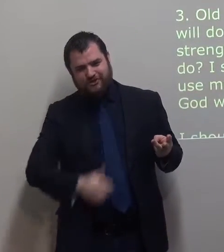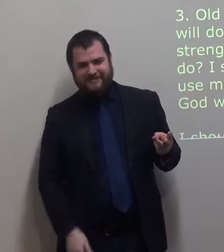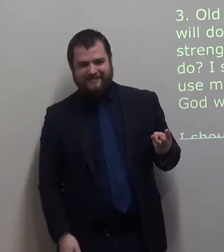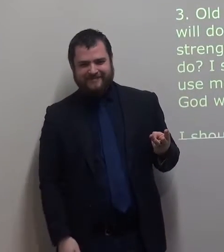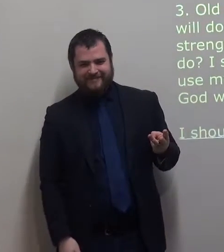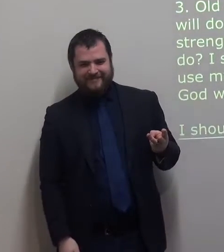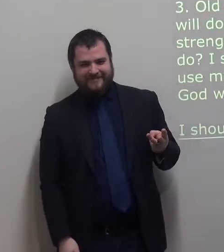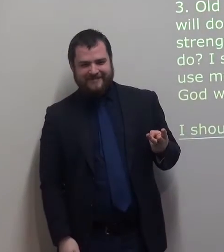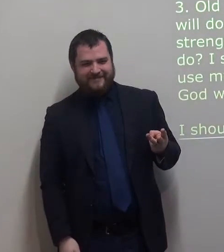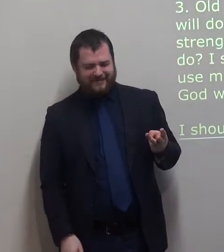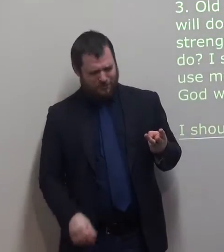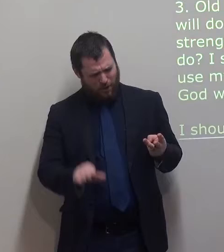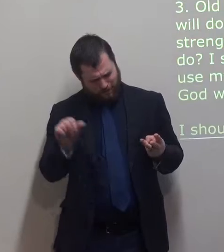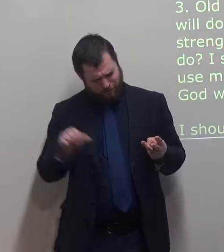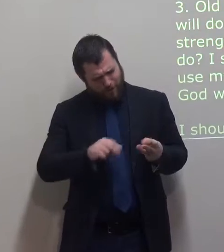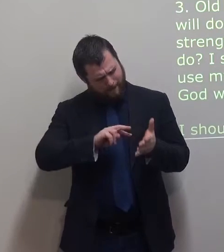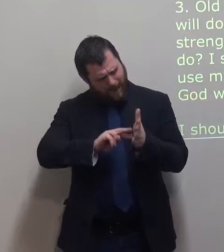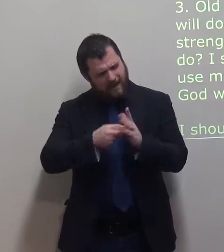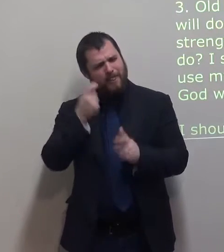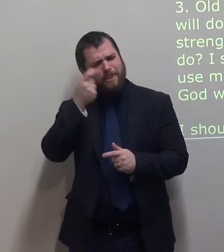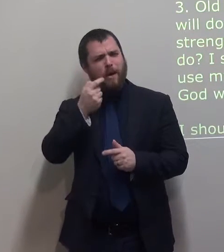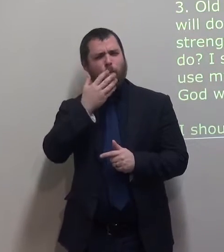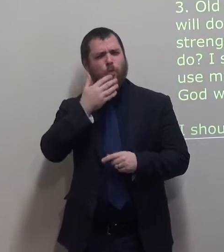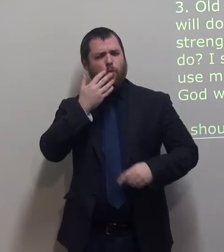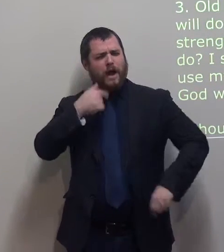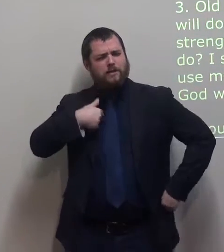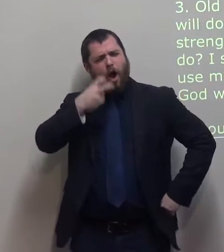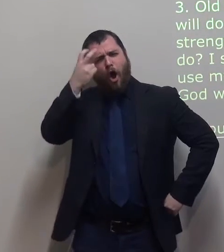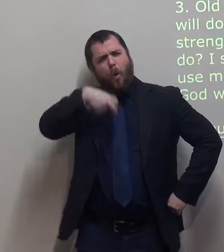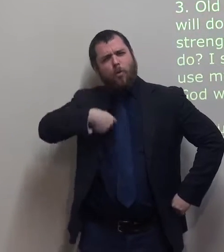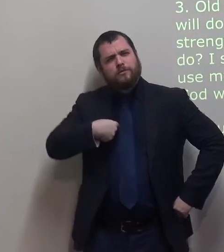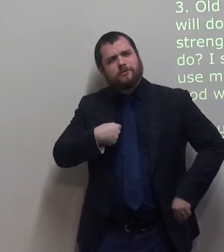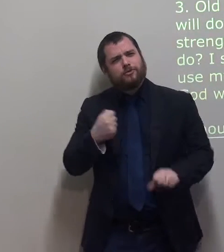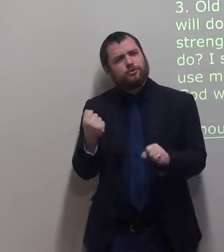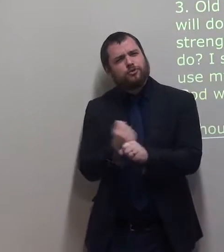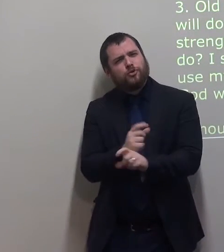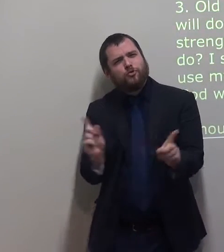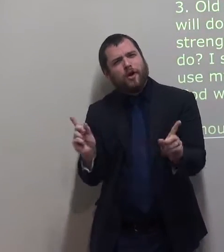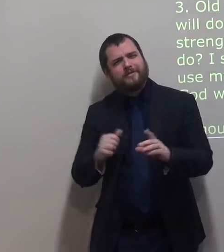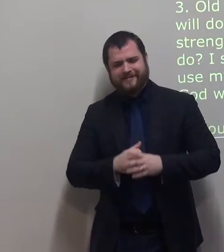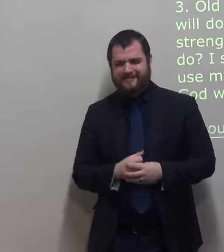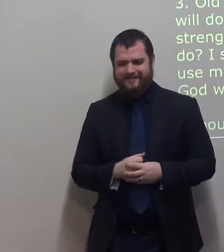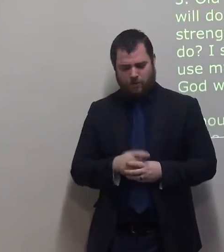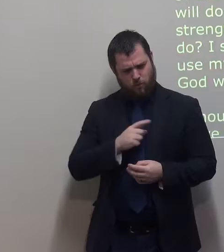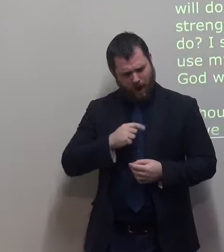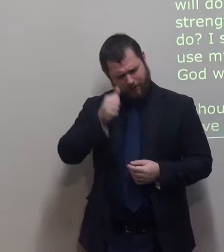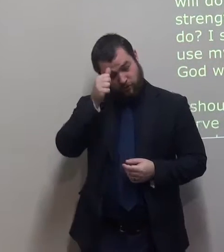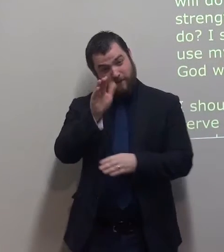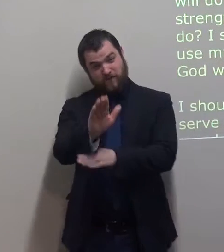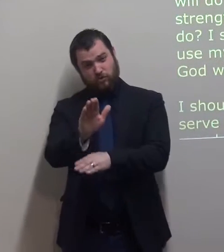I know my strength will fail, so what